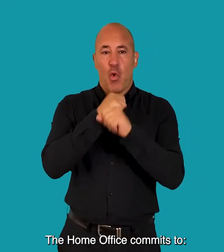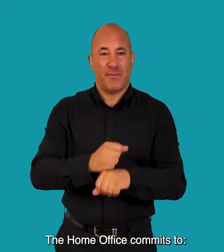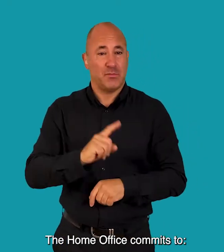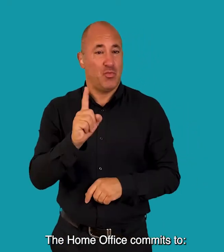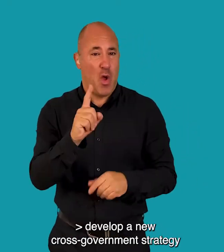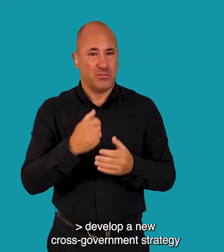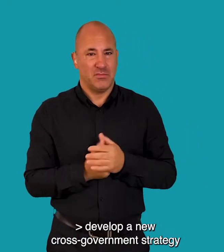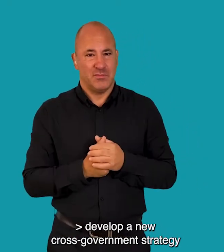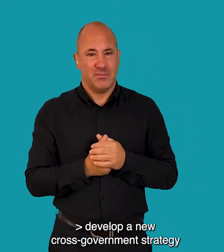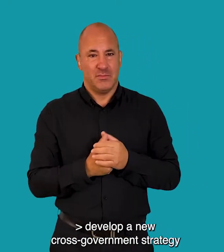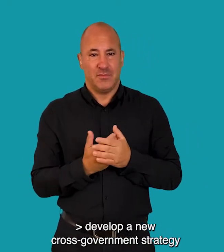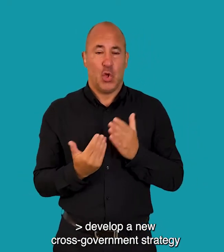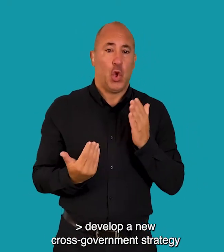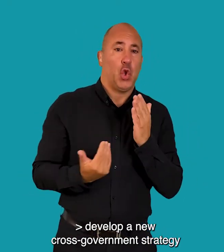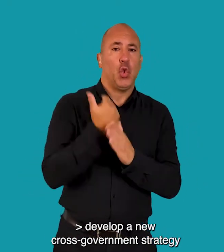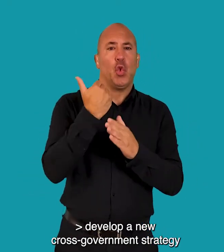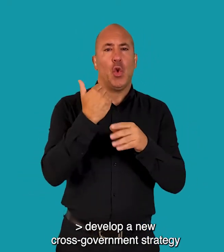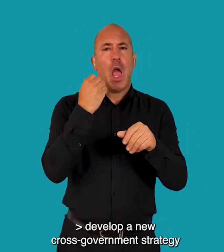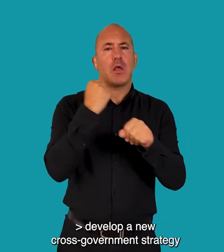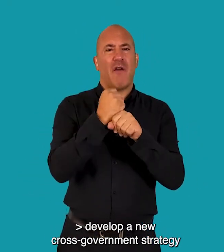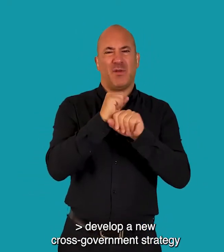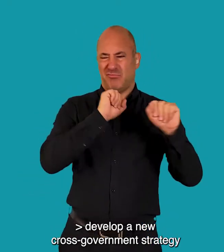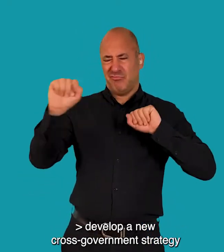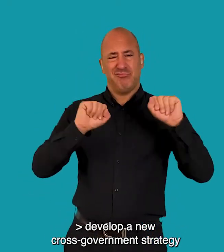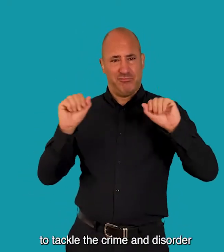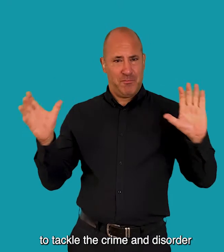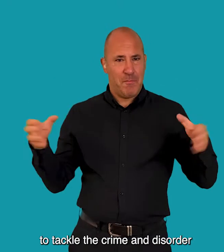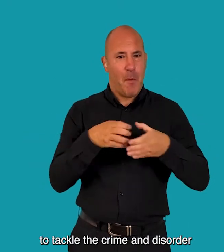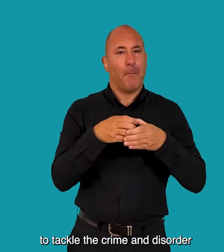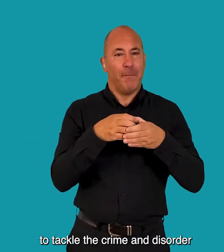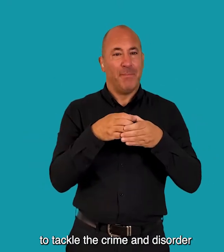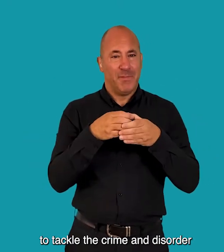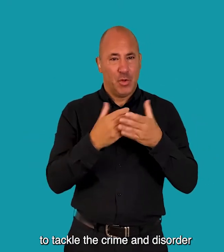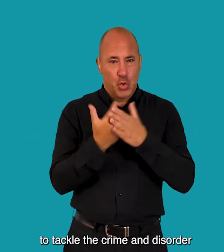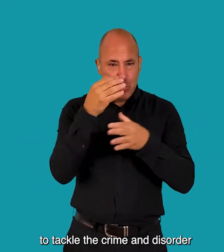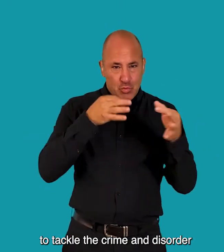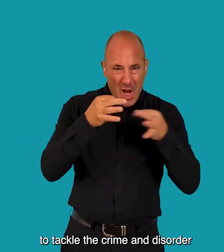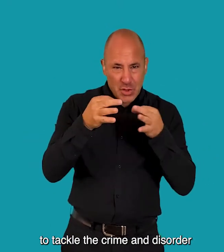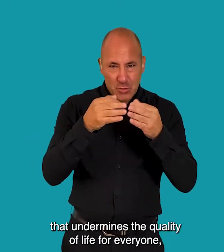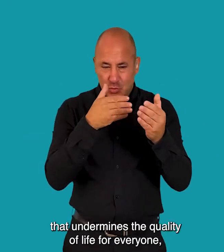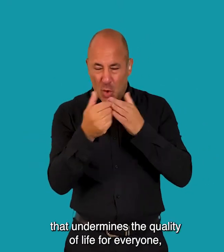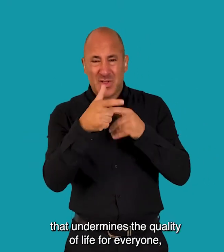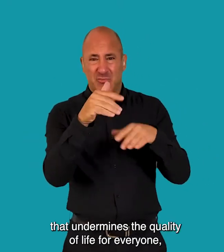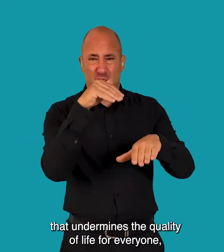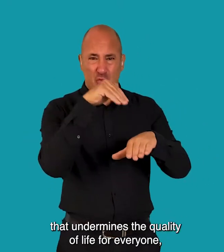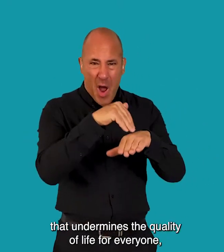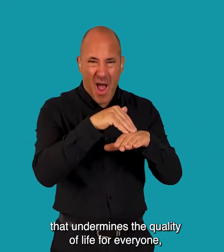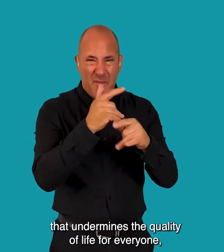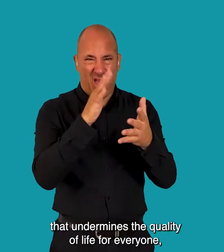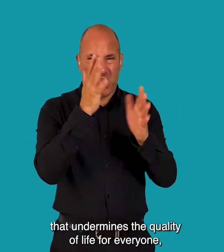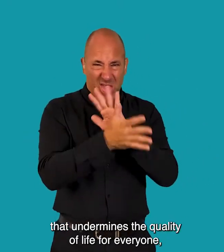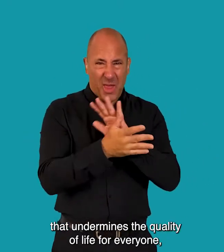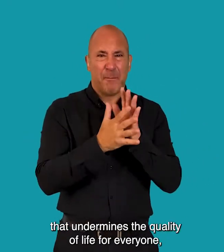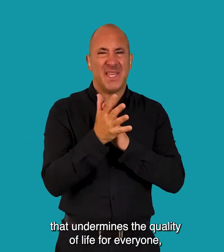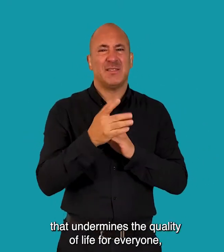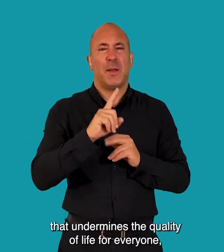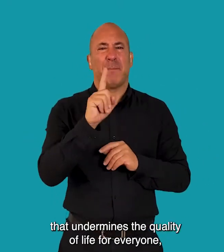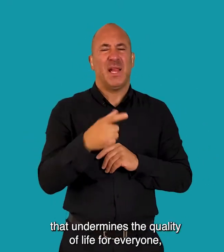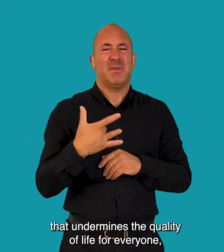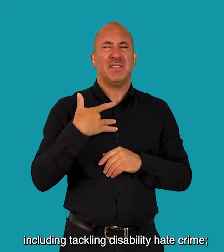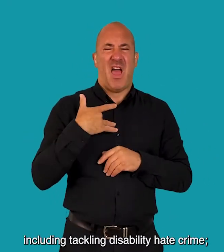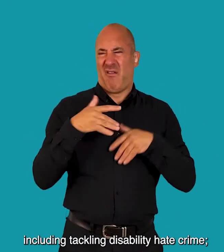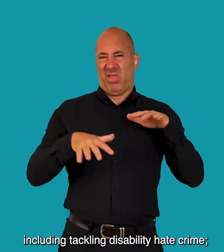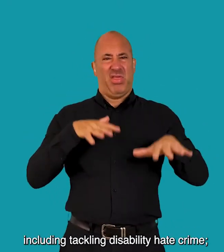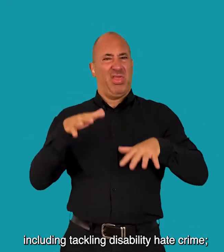commits to Develop a new cross-government strategy to tackle the crime and disorder that undermines the quality of life for